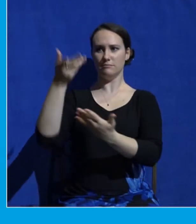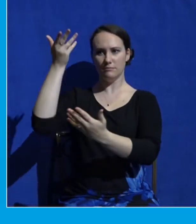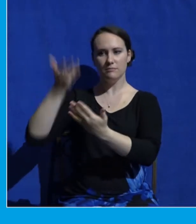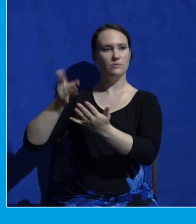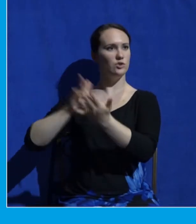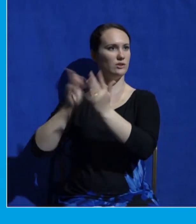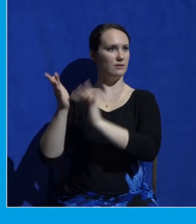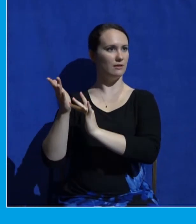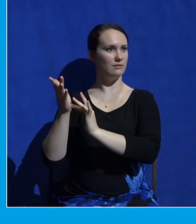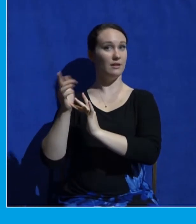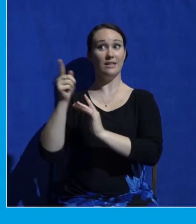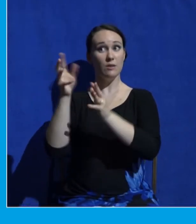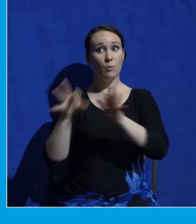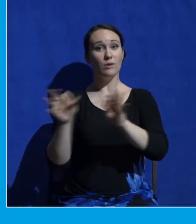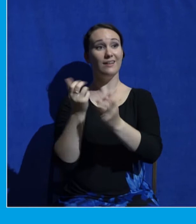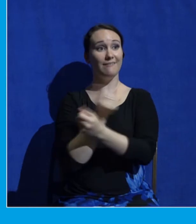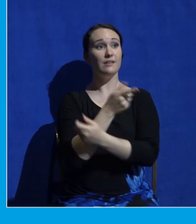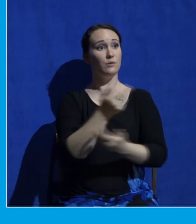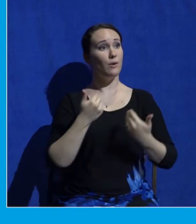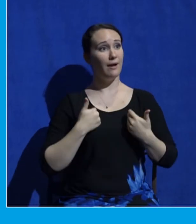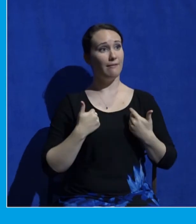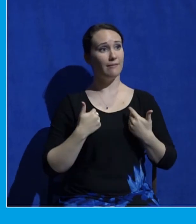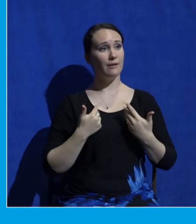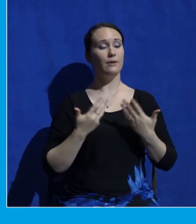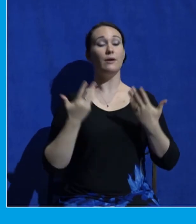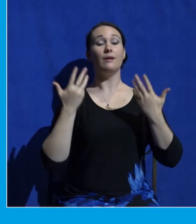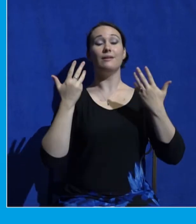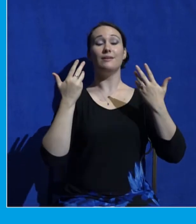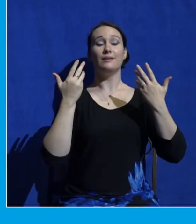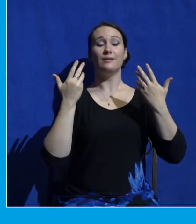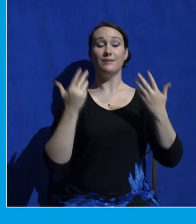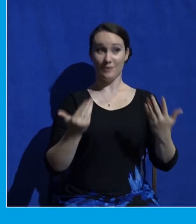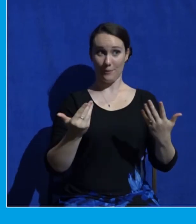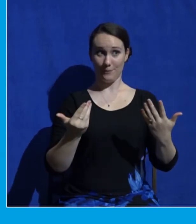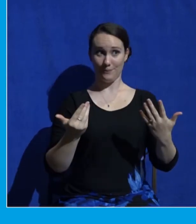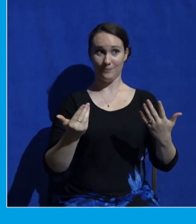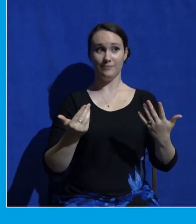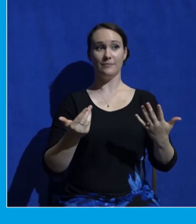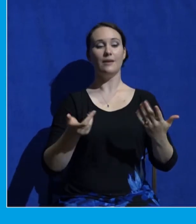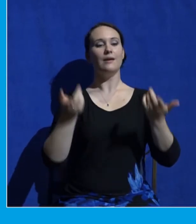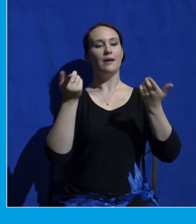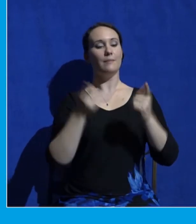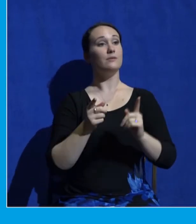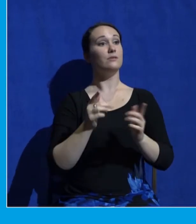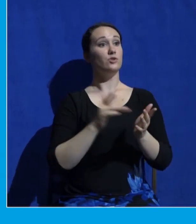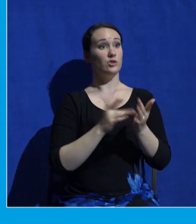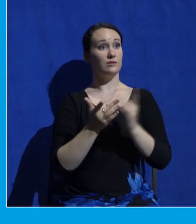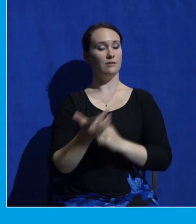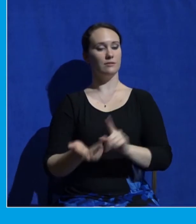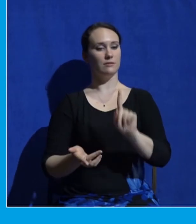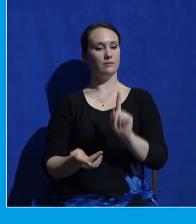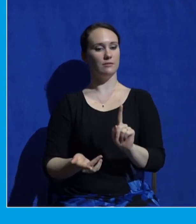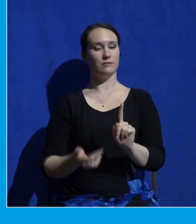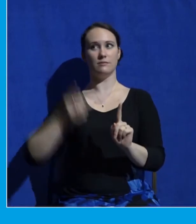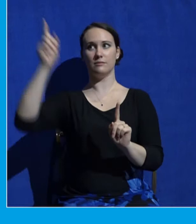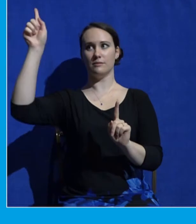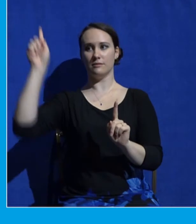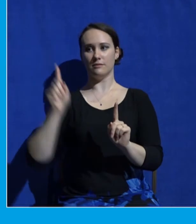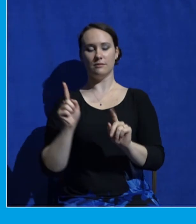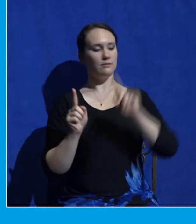So, Moses and Elijah appear with him. So, this is so interesting.